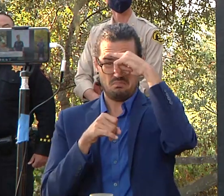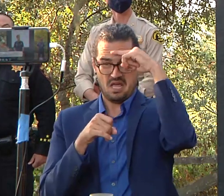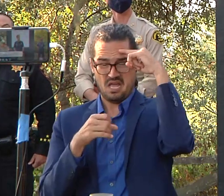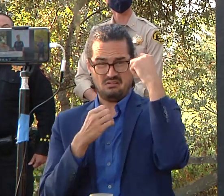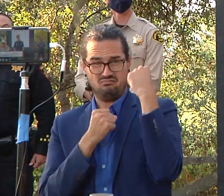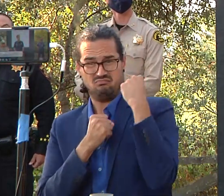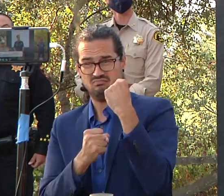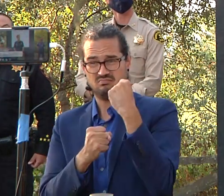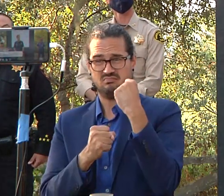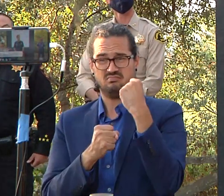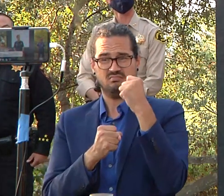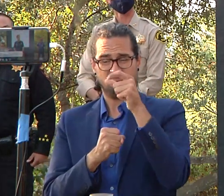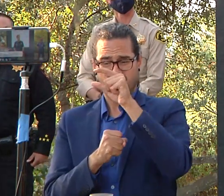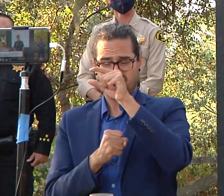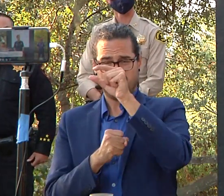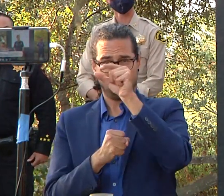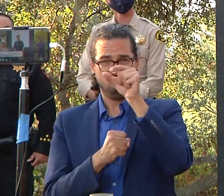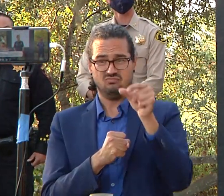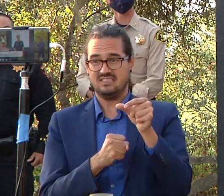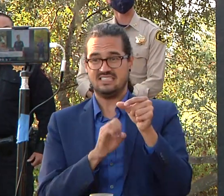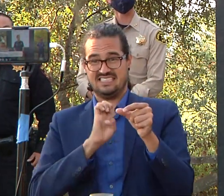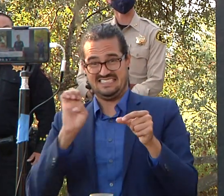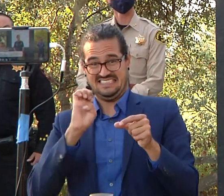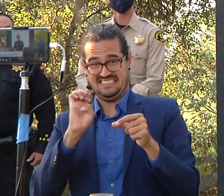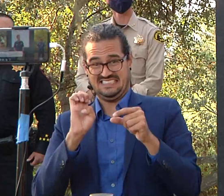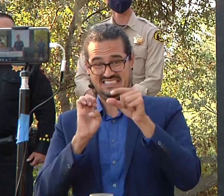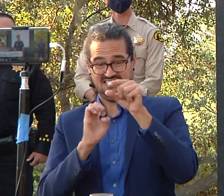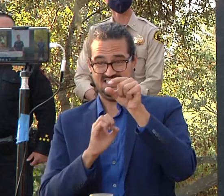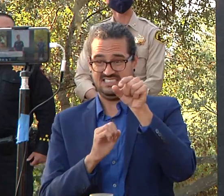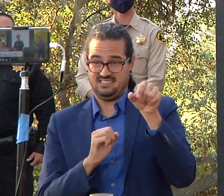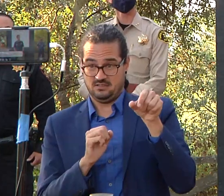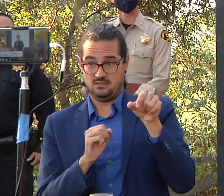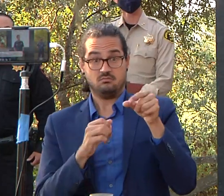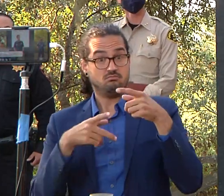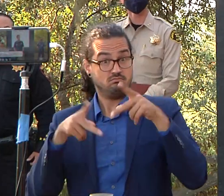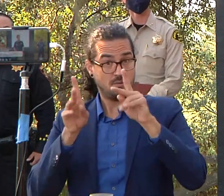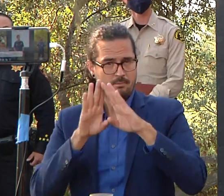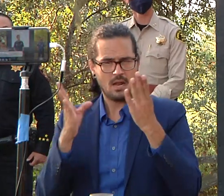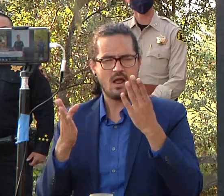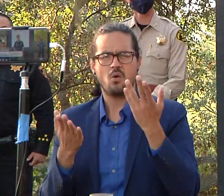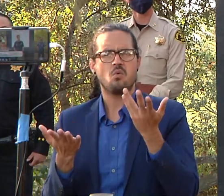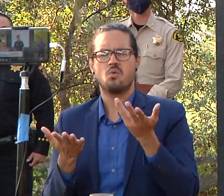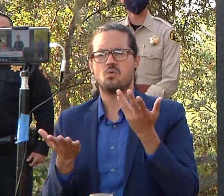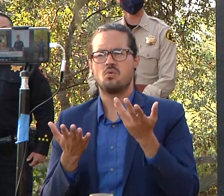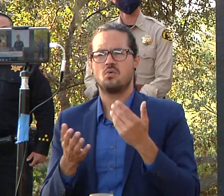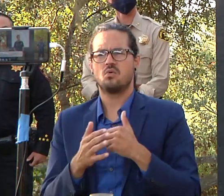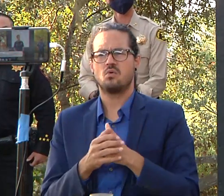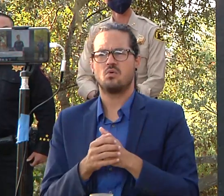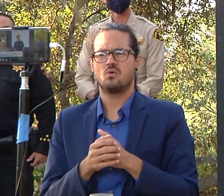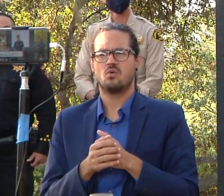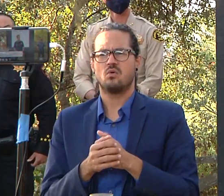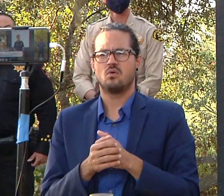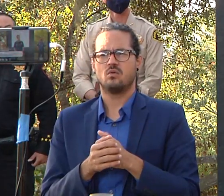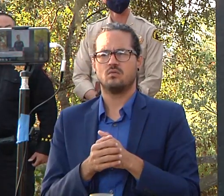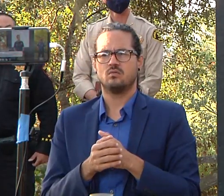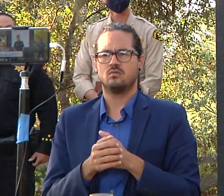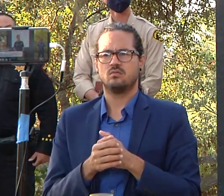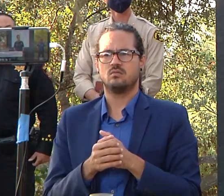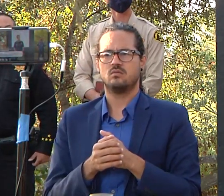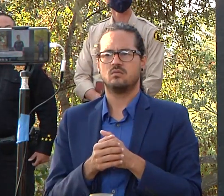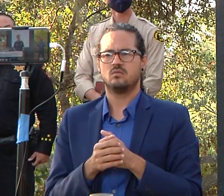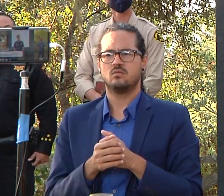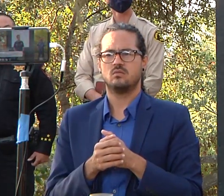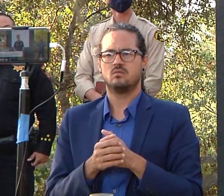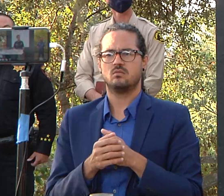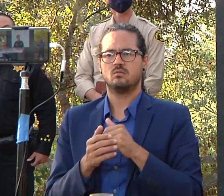and uh is the process going to involve uh as far as notification will that involve using the code red system that was used to